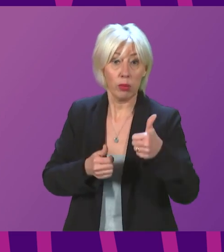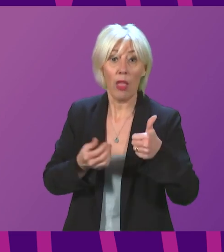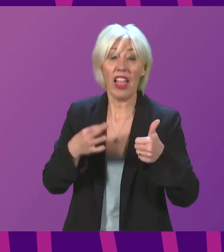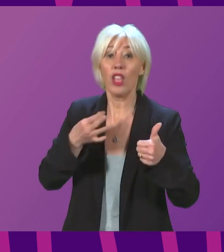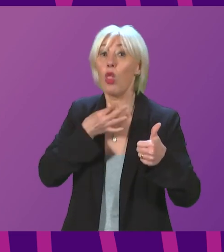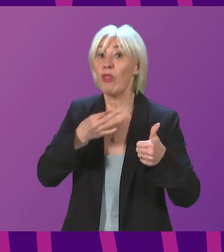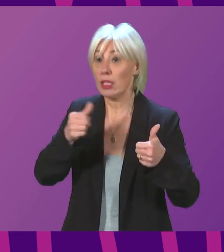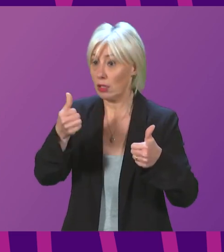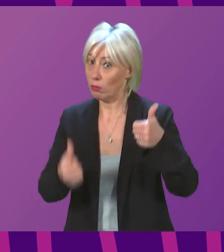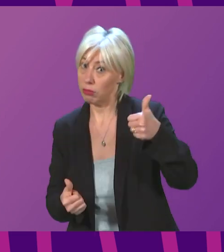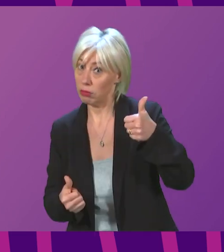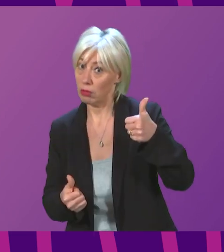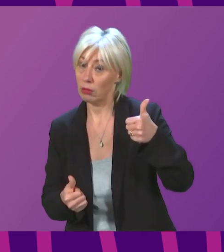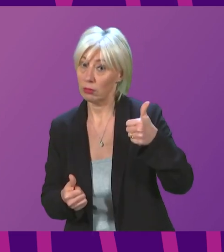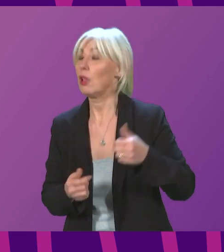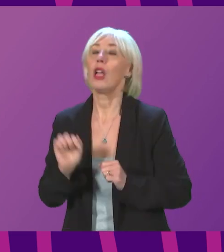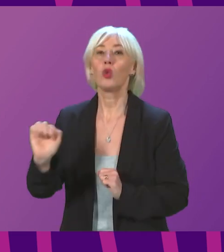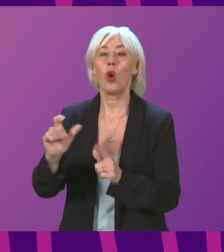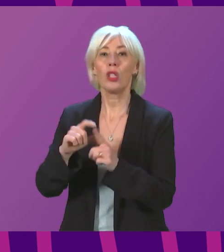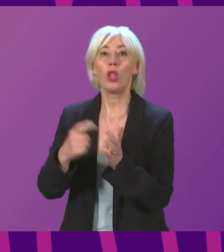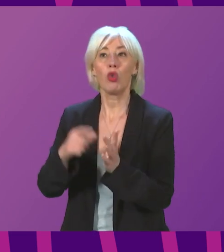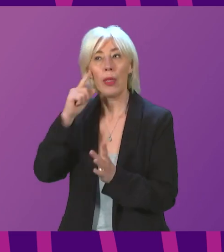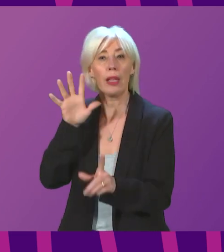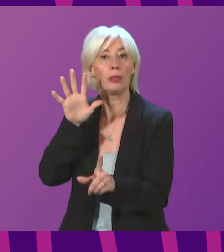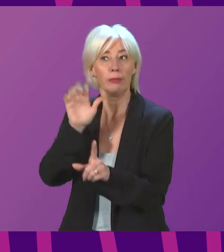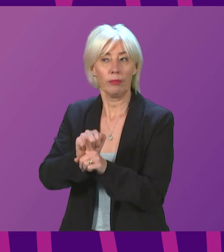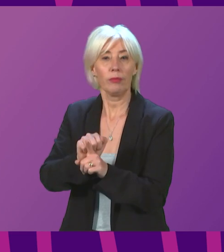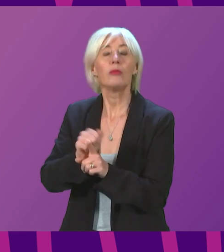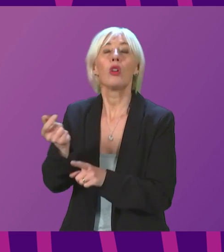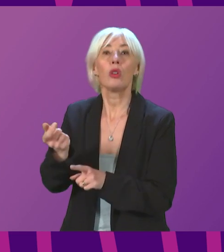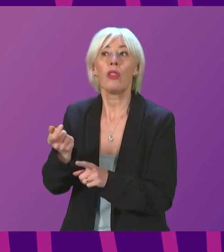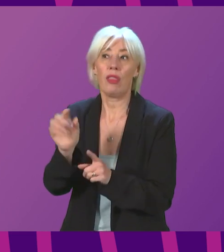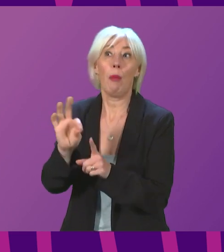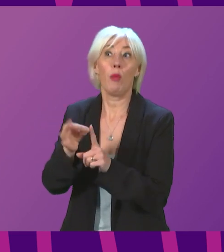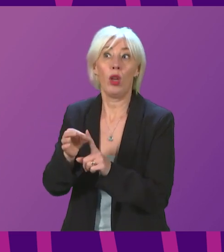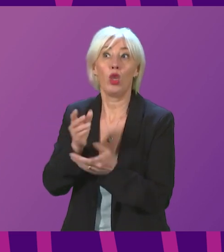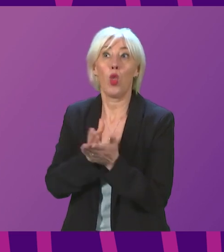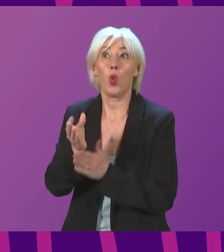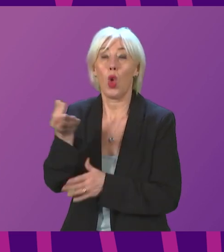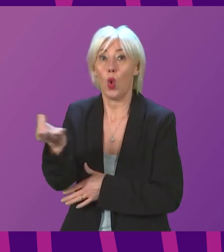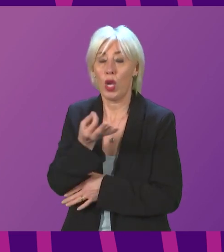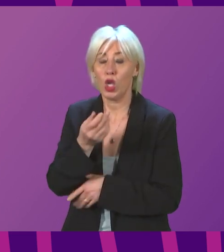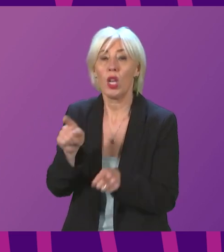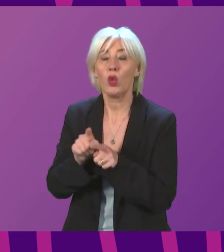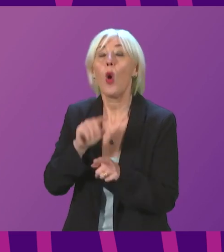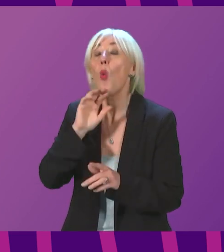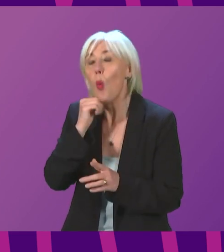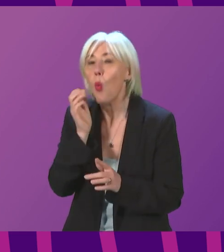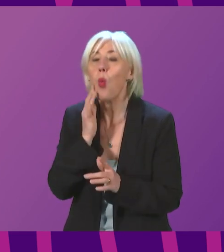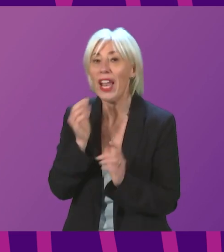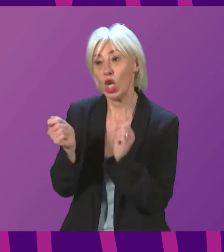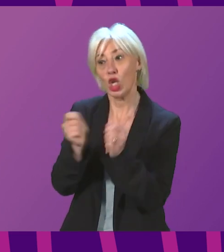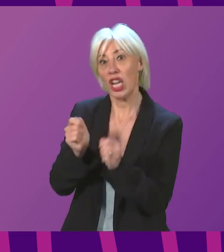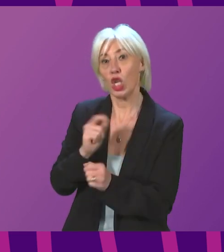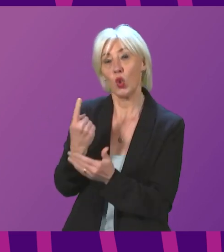and to be fair to Douglas Ross, I think he's captured this point in his question. I also want, when we do make changes to the